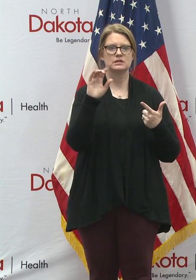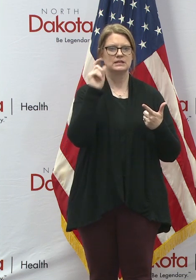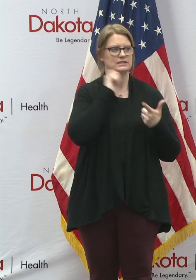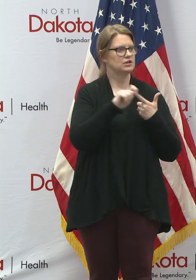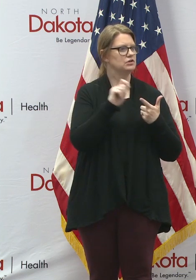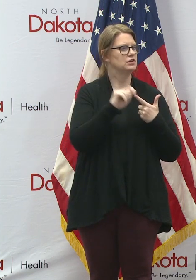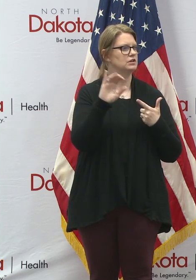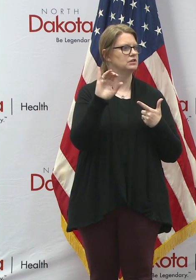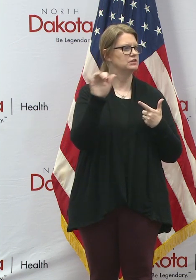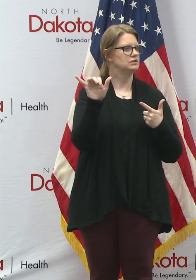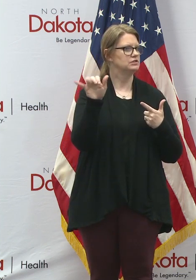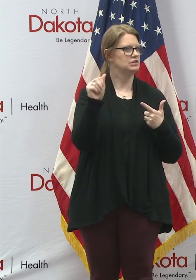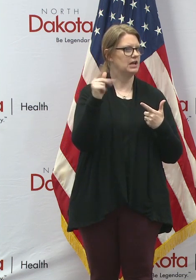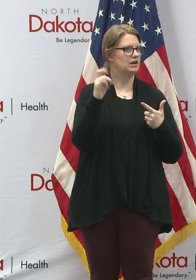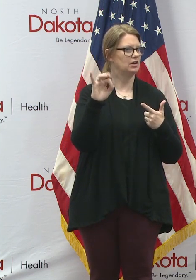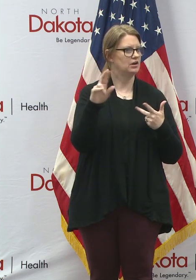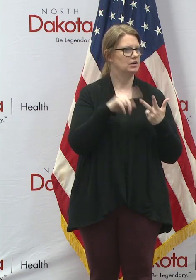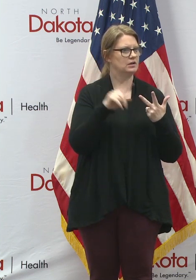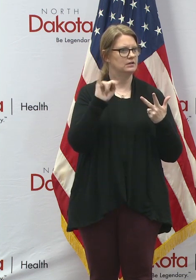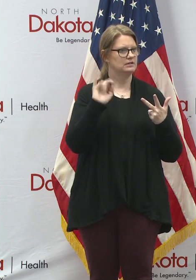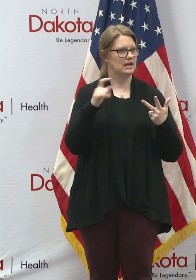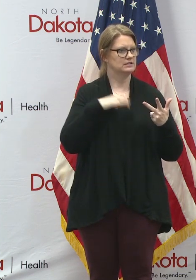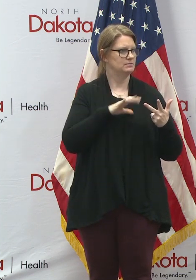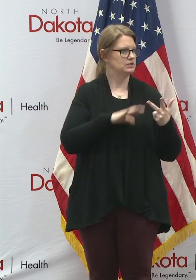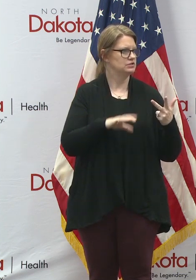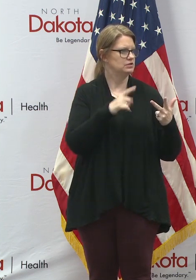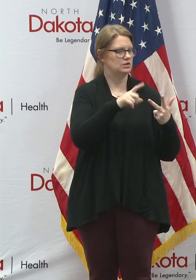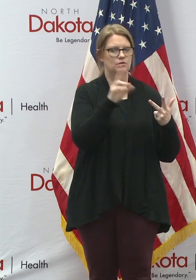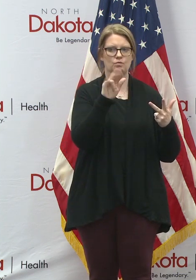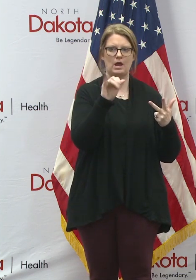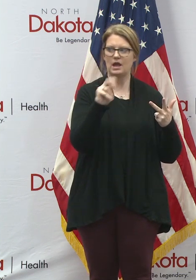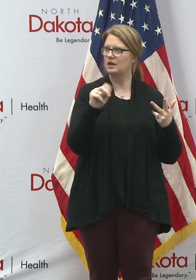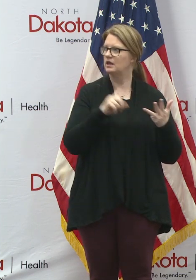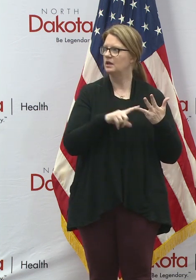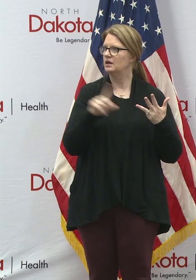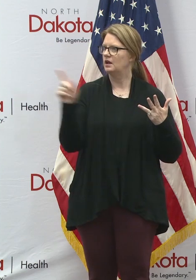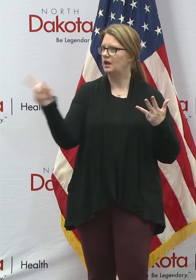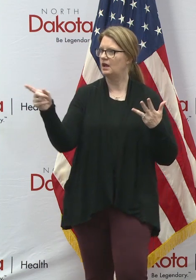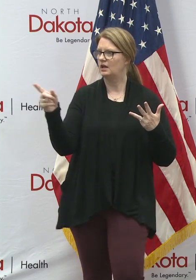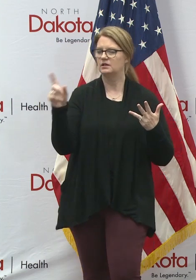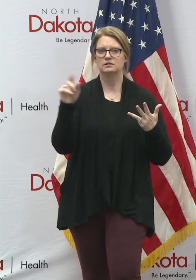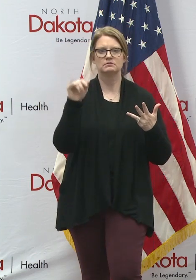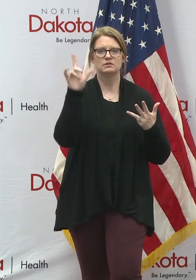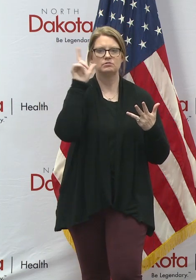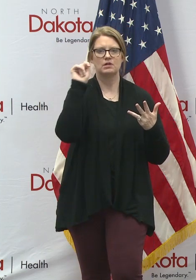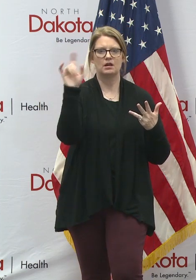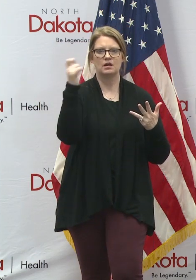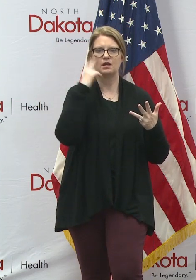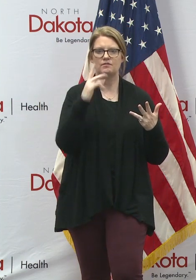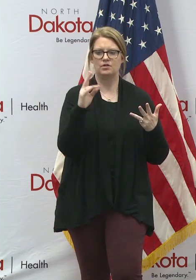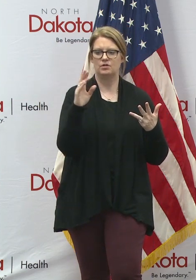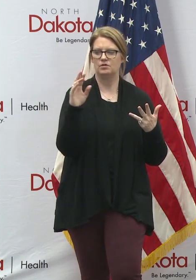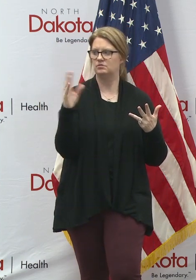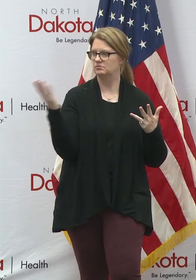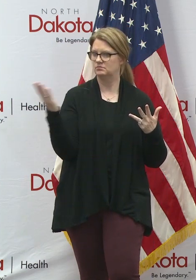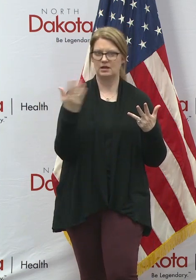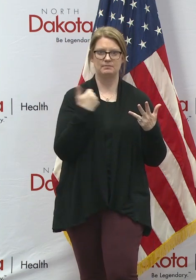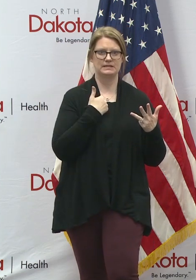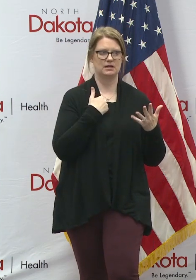Tax Commissioner Rauschenberg, Lieutenant Governor Sanford, and myself and perhaps others here to answer questions as needed.